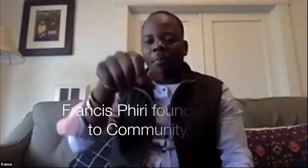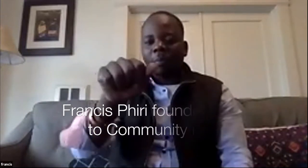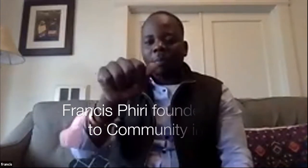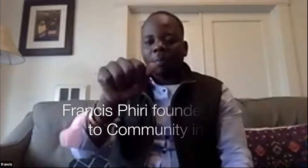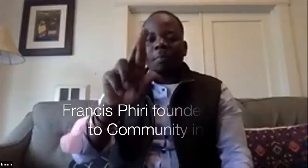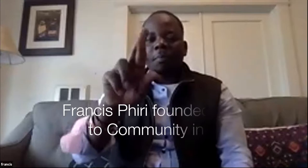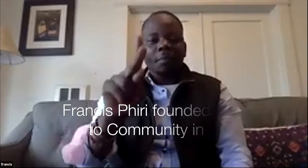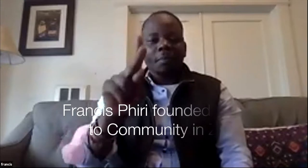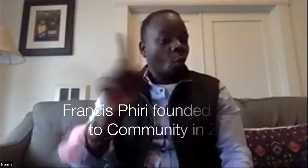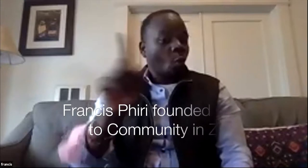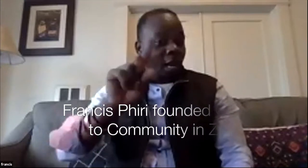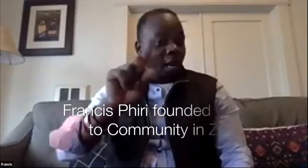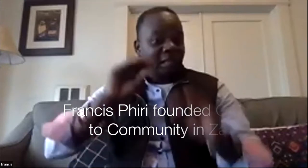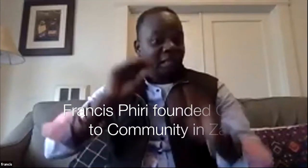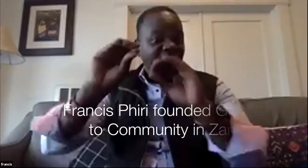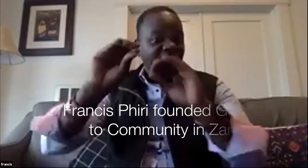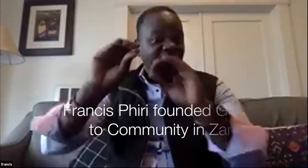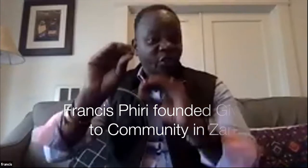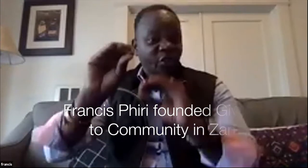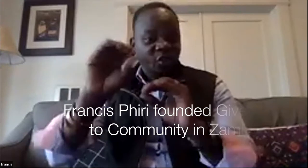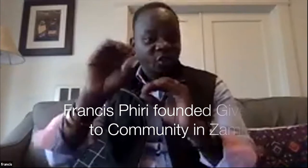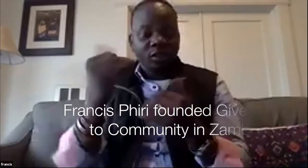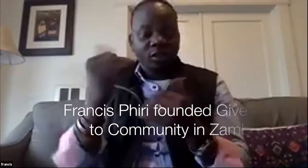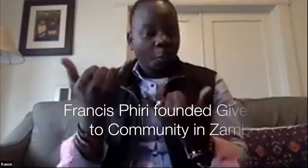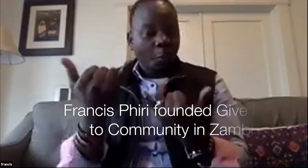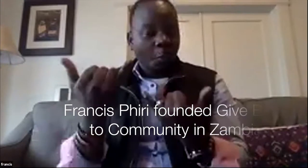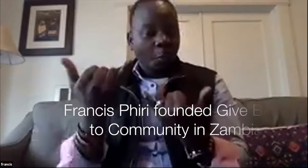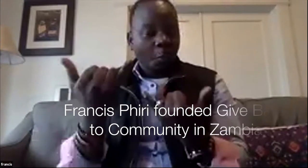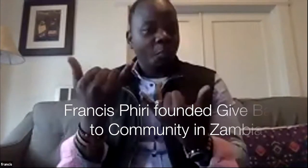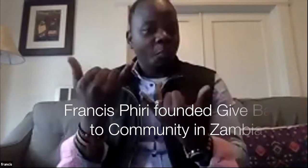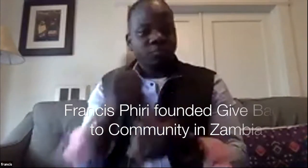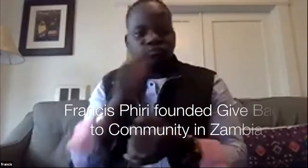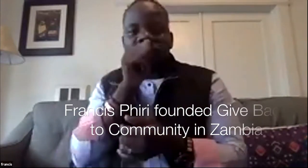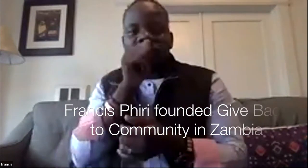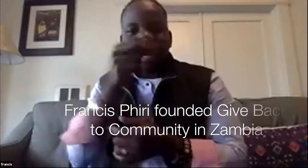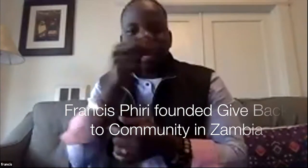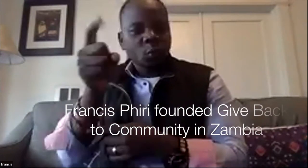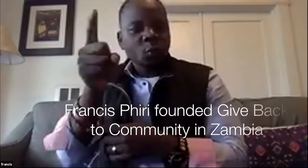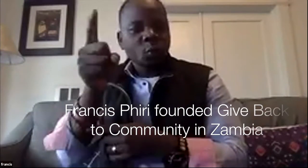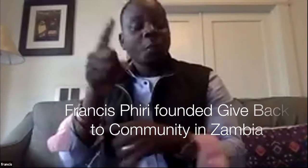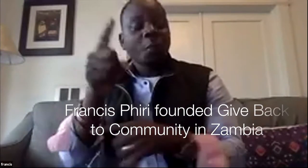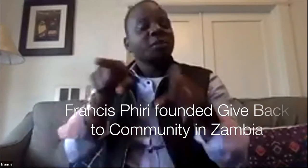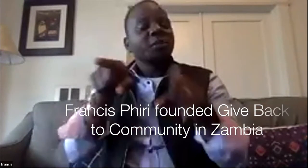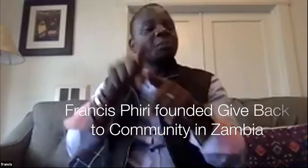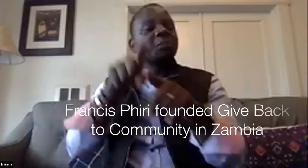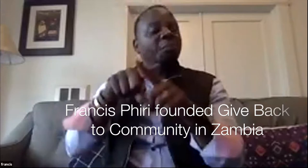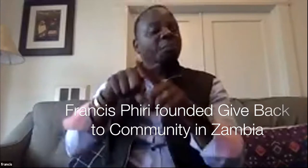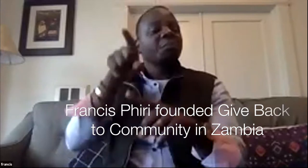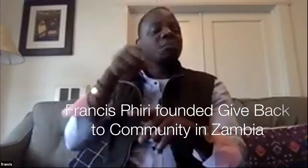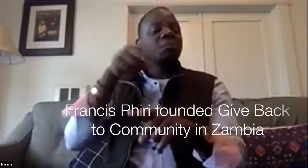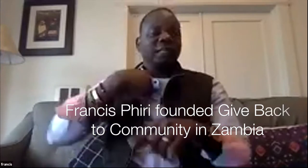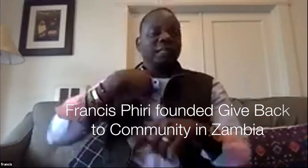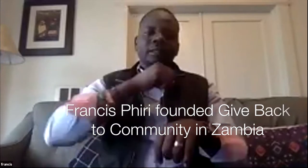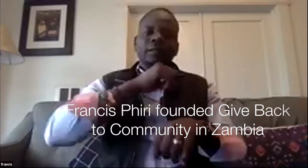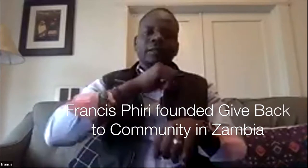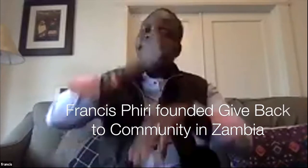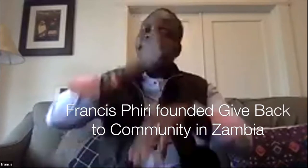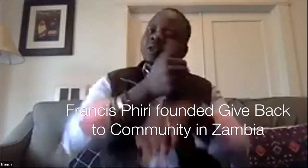he says i i teach at a high school in menlo park in silicon valley and